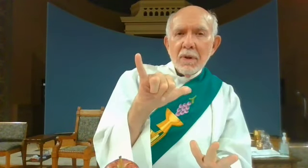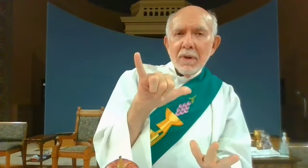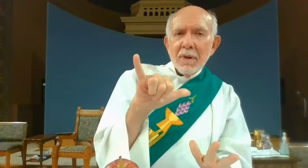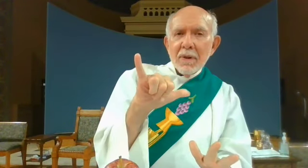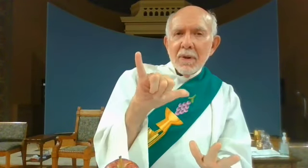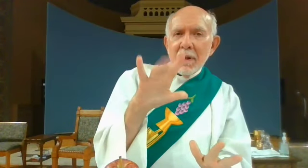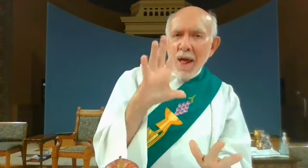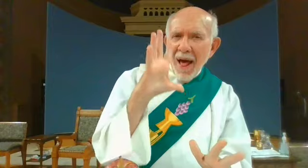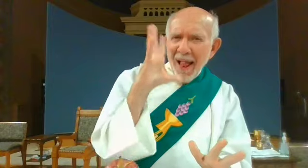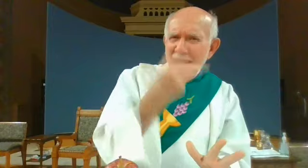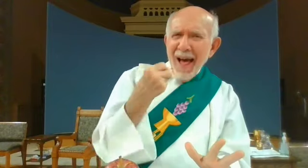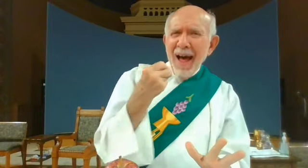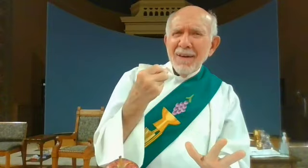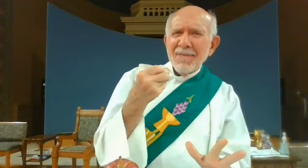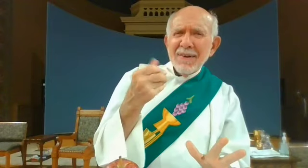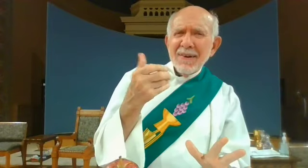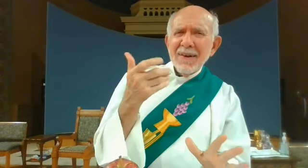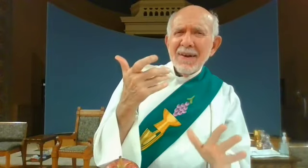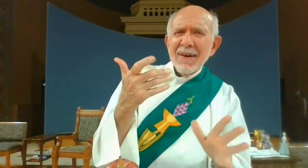just beautiful lovely